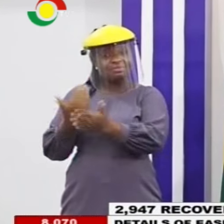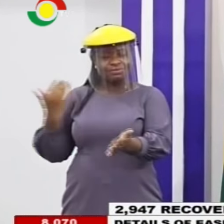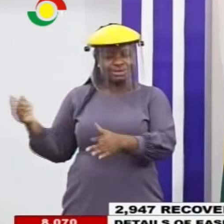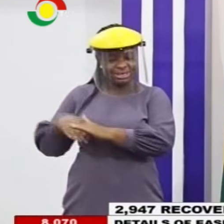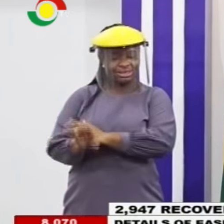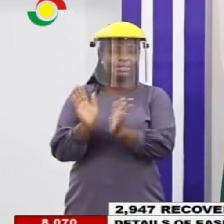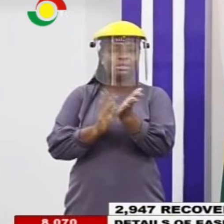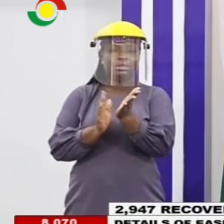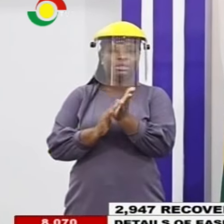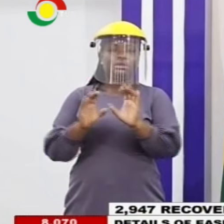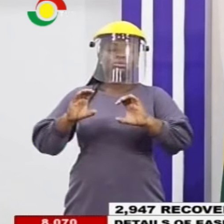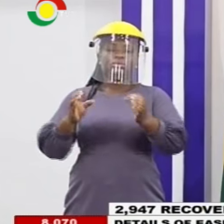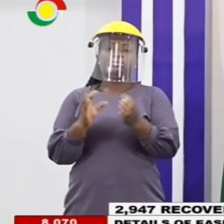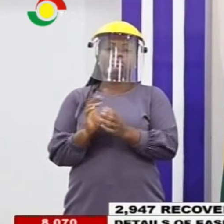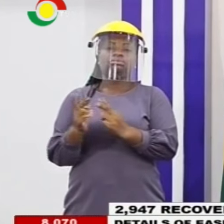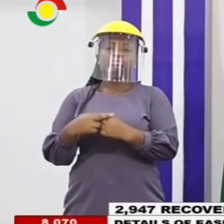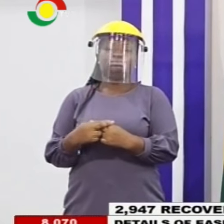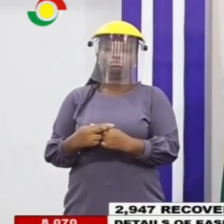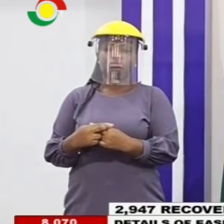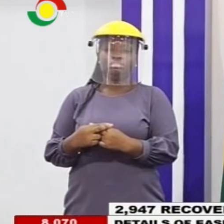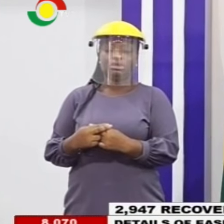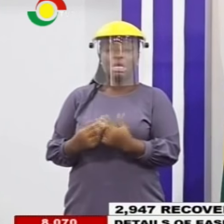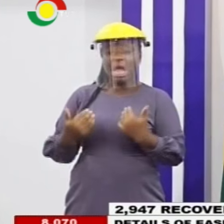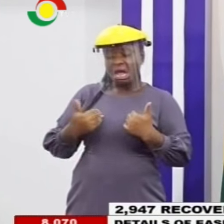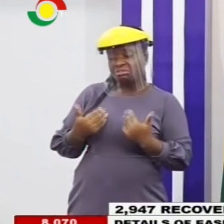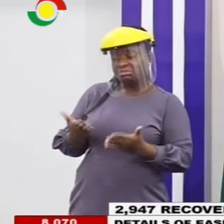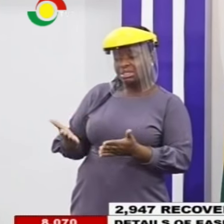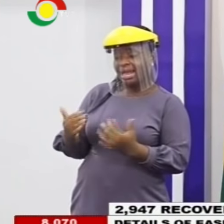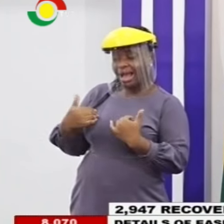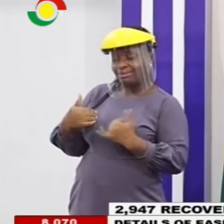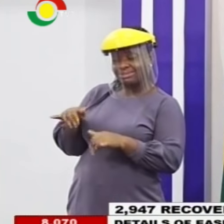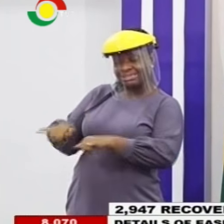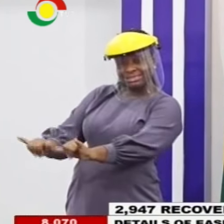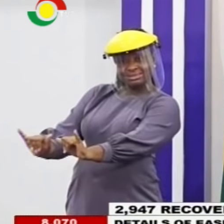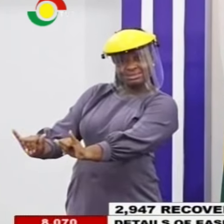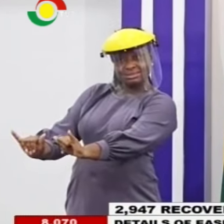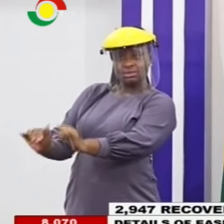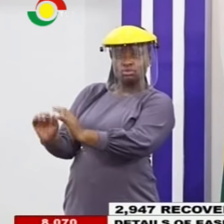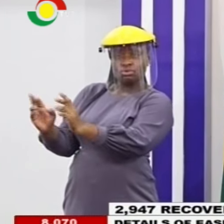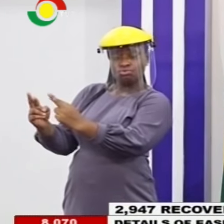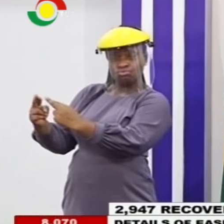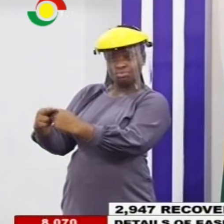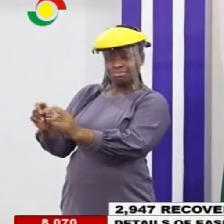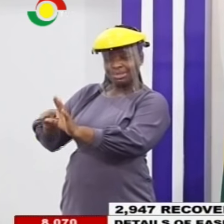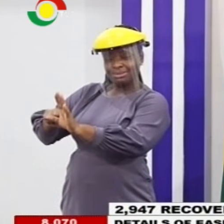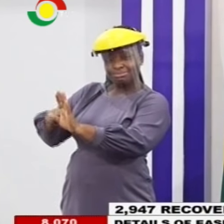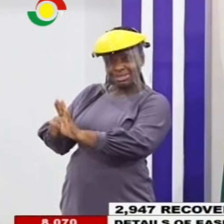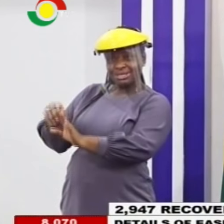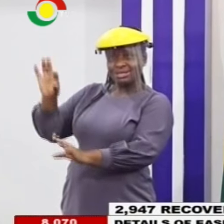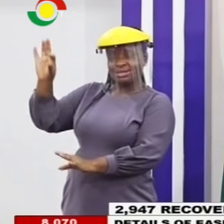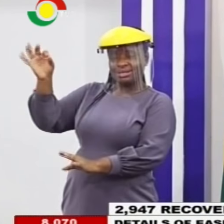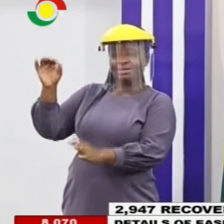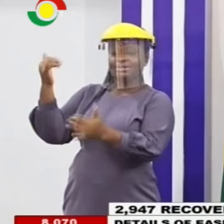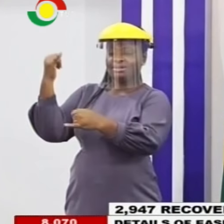well. And when they get into the classroom, they will have breaks between their courses. starts at nine and it ends at 1 p.m.